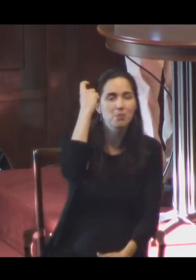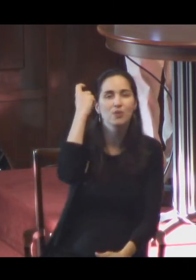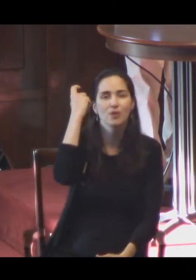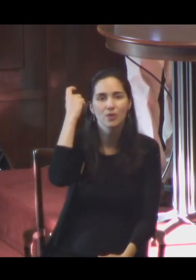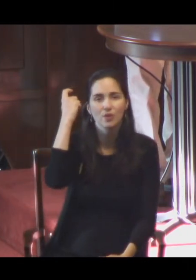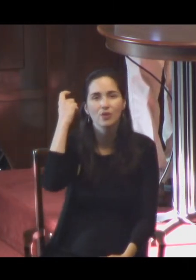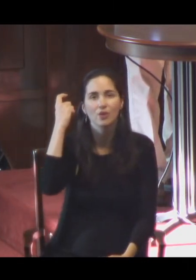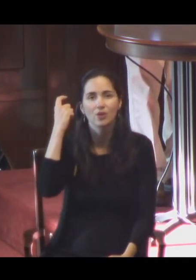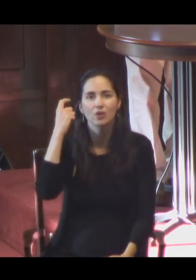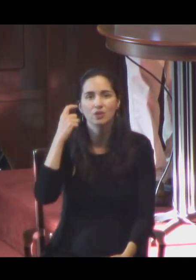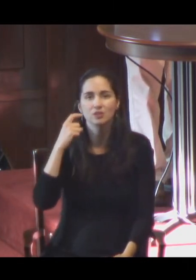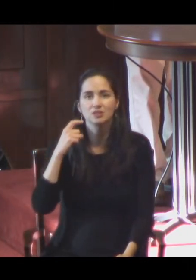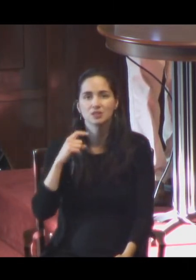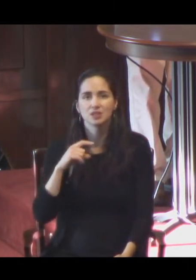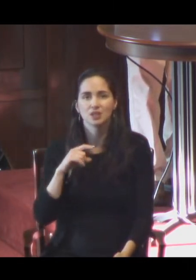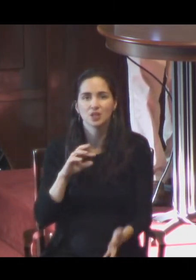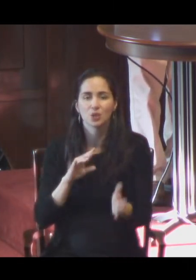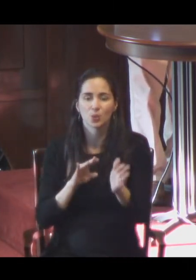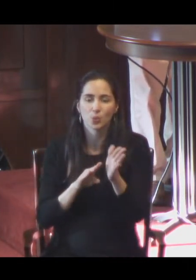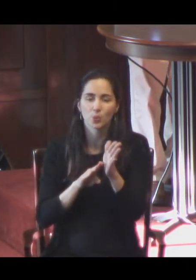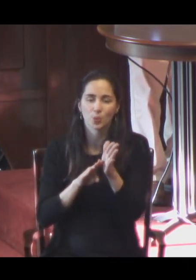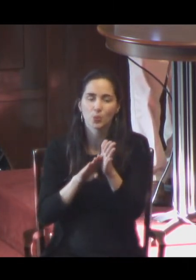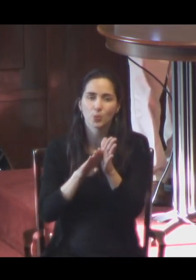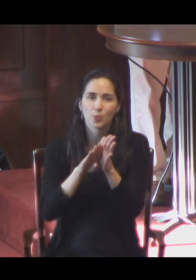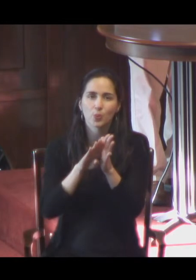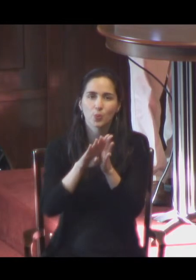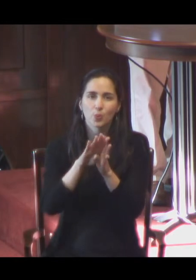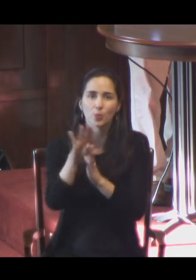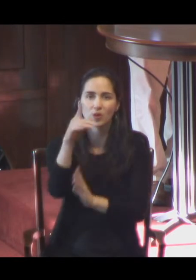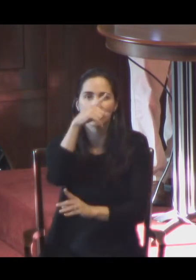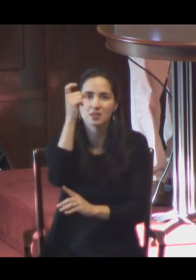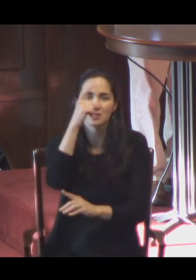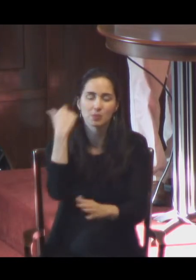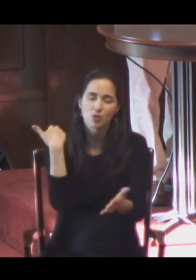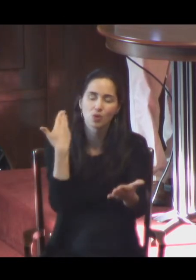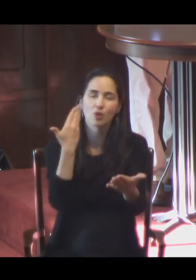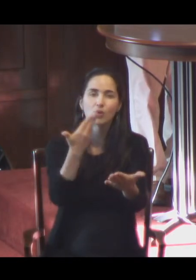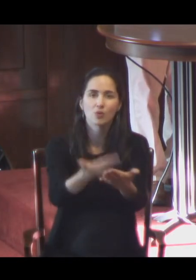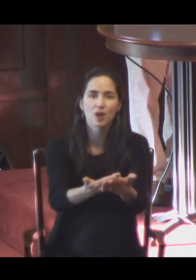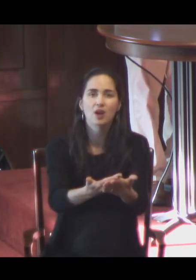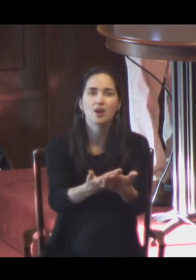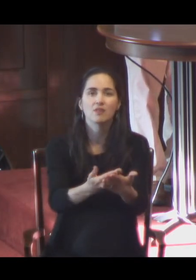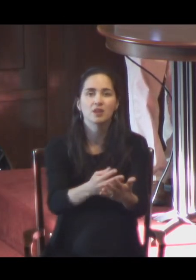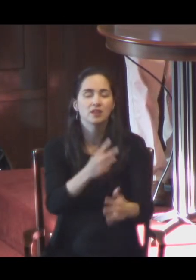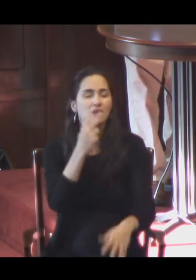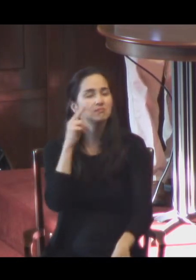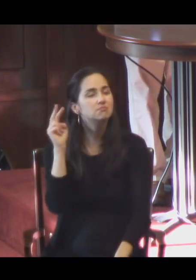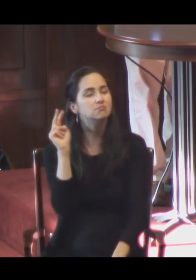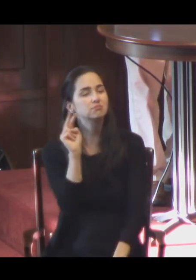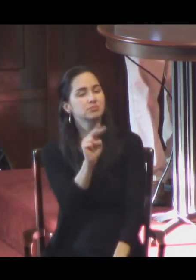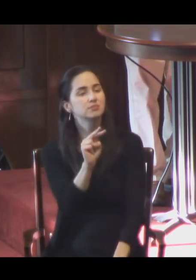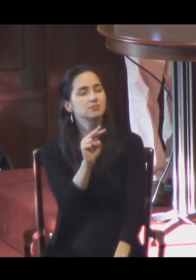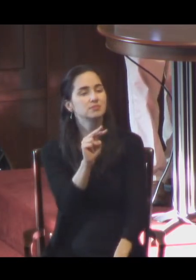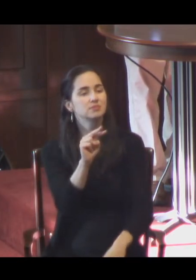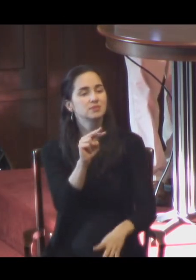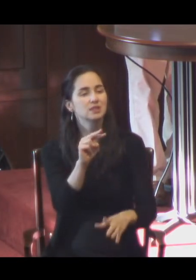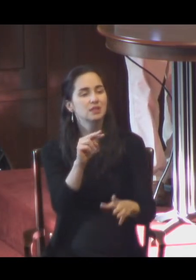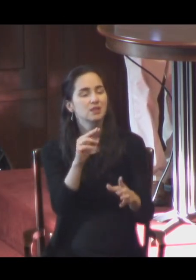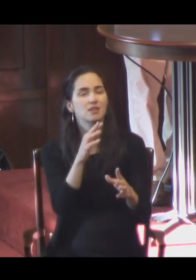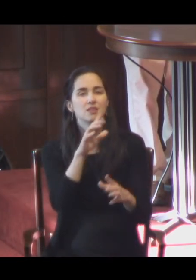Ascend to summer in the tree. We rise above the moving tree in light upon the figured leaf. And here upon the sodden floor below, the boar hound and the boar.